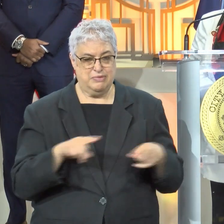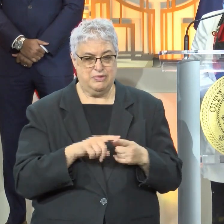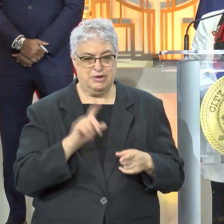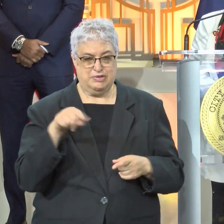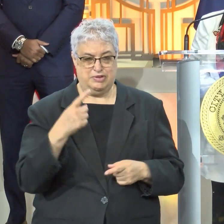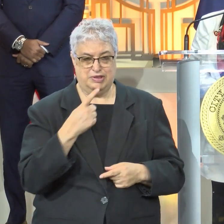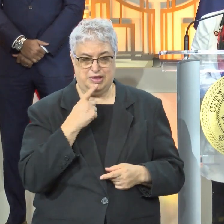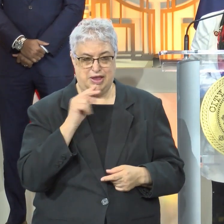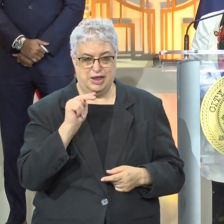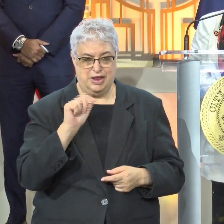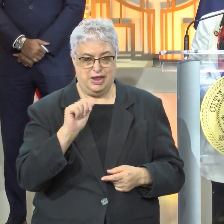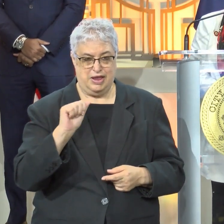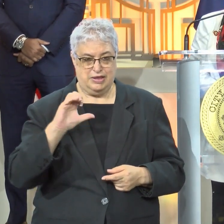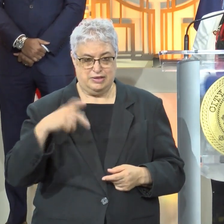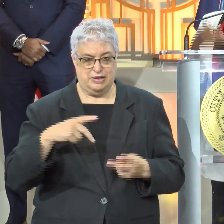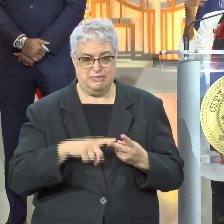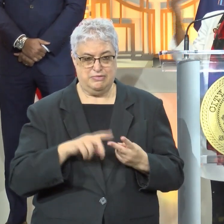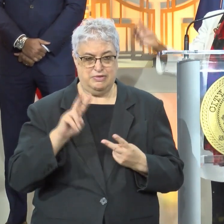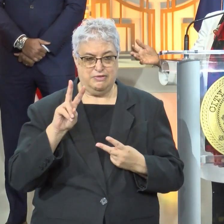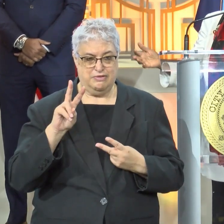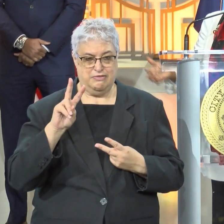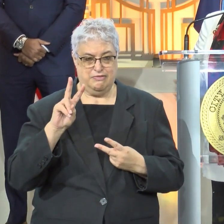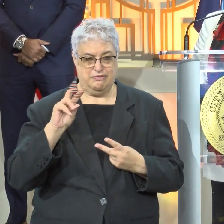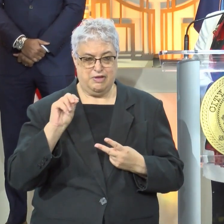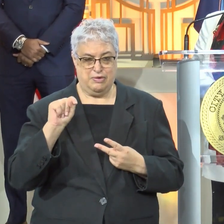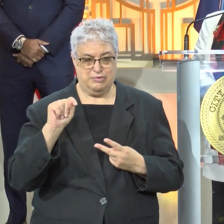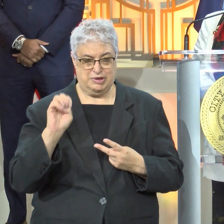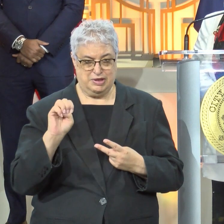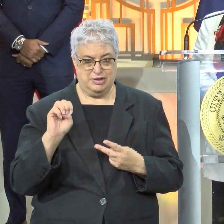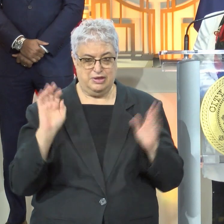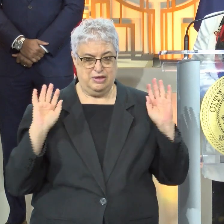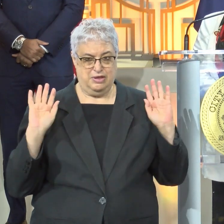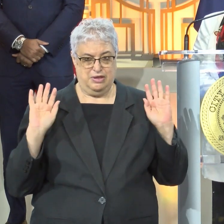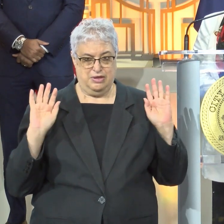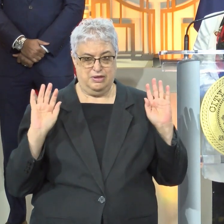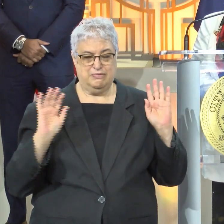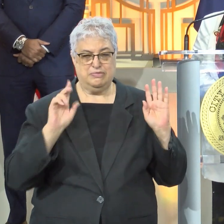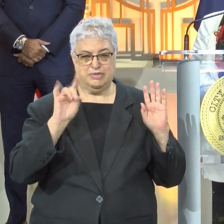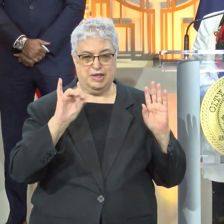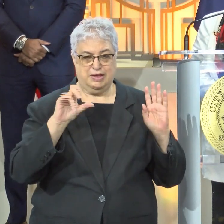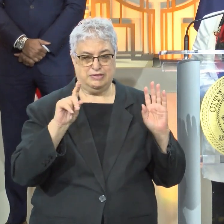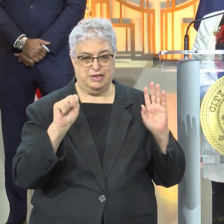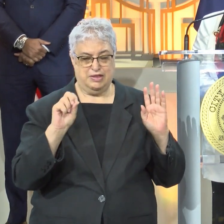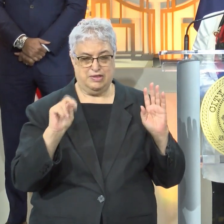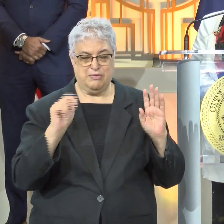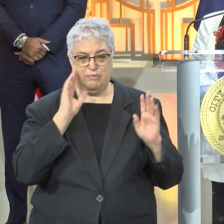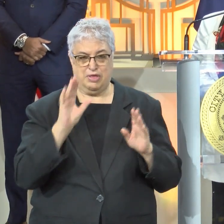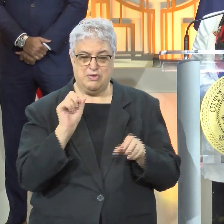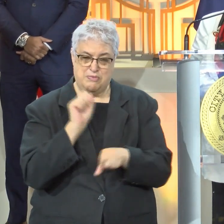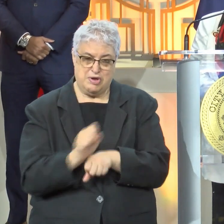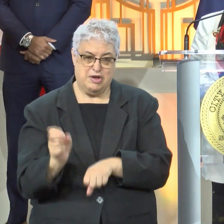to the NAACP and VOTA, it just says vote. So we, Bishop Dixon, are going to have our work cut out for us.